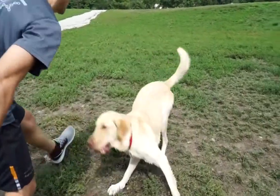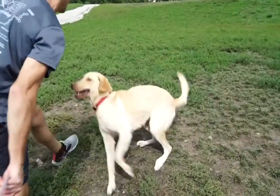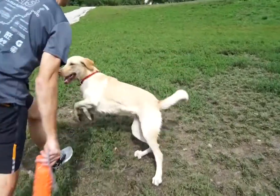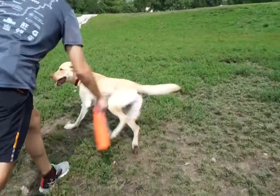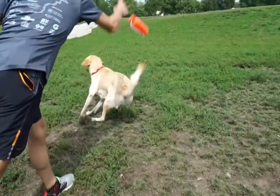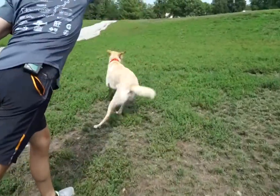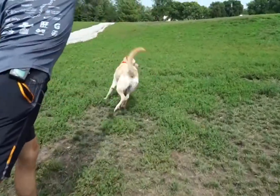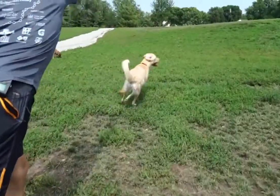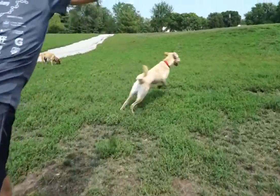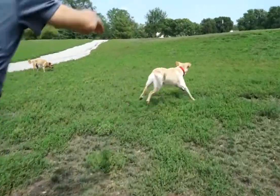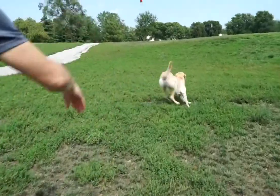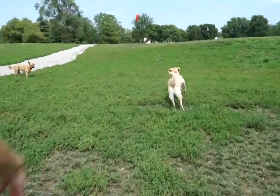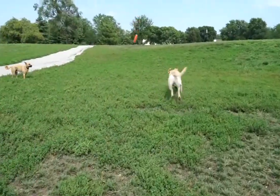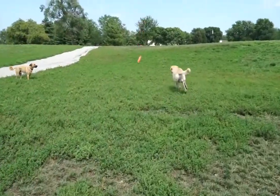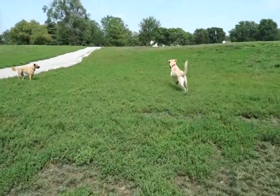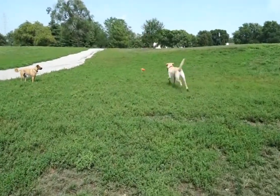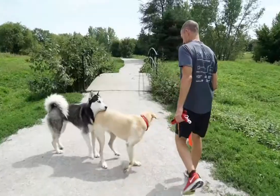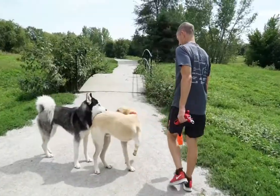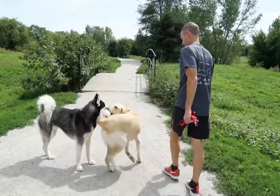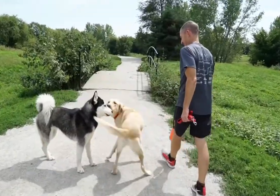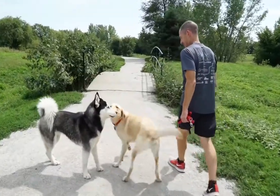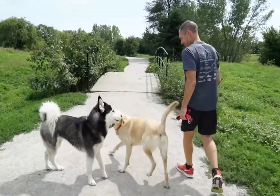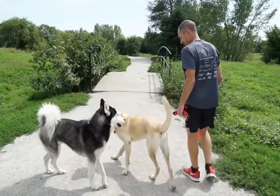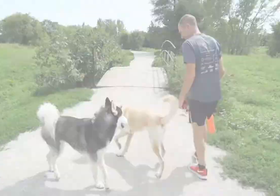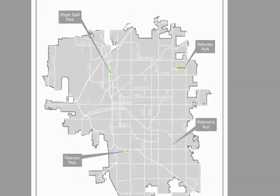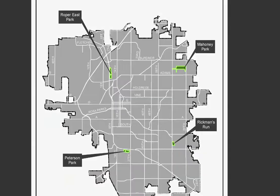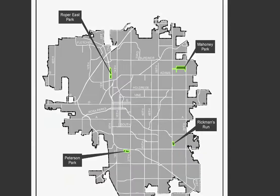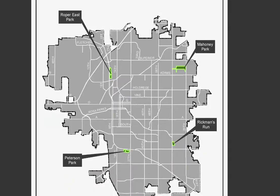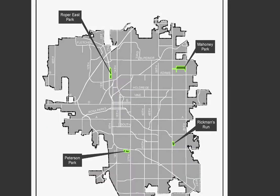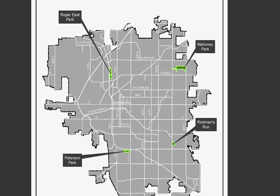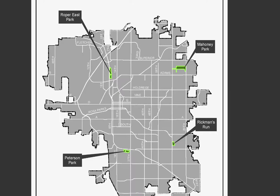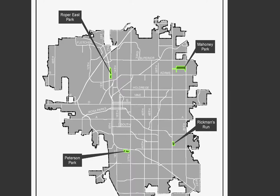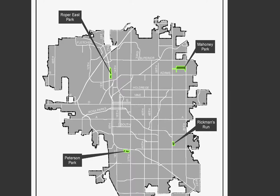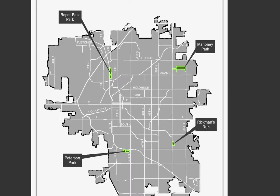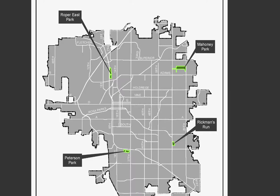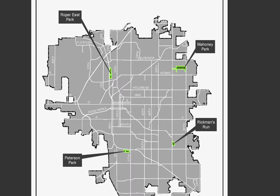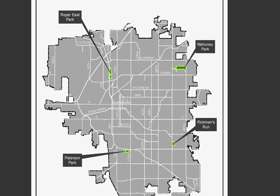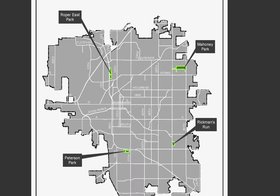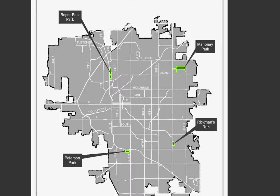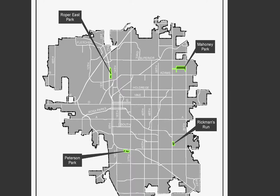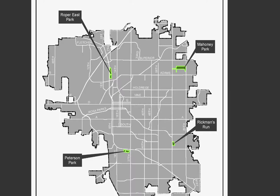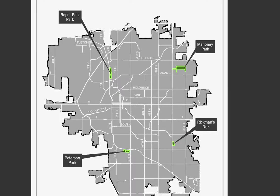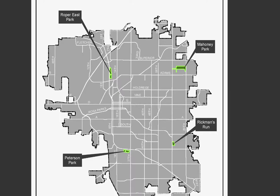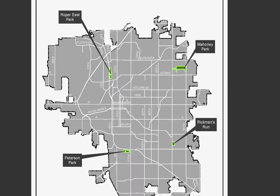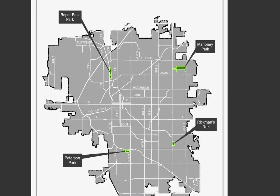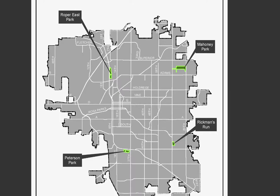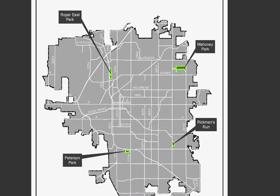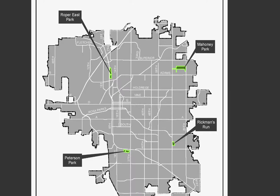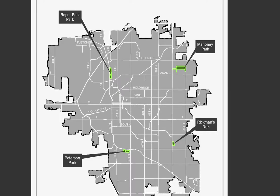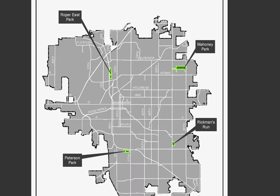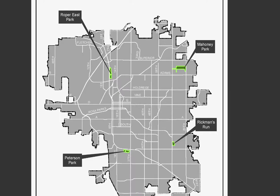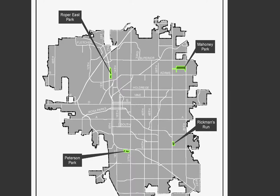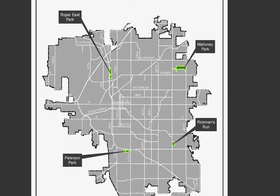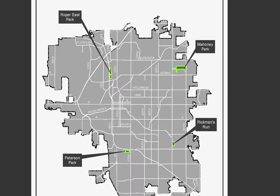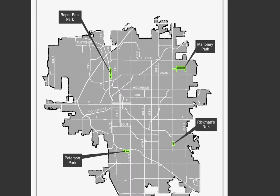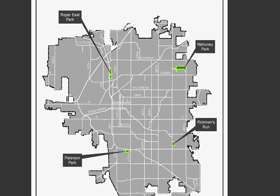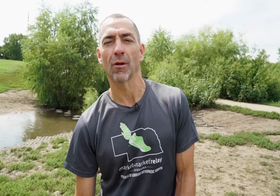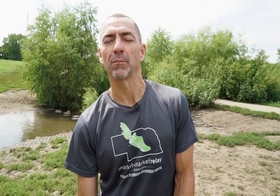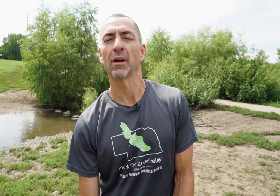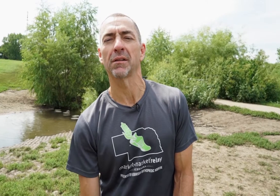to get out in the fresh air and walk and run. We're fortunate that Lincoln's have four dog runs, really have one in all four quadrants of the city. A great place,